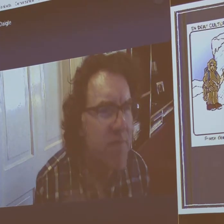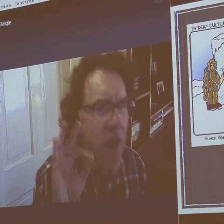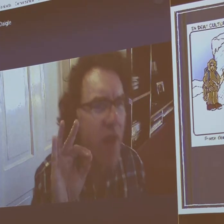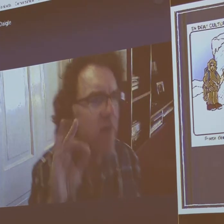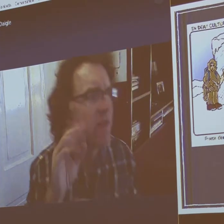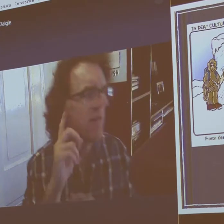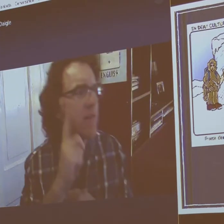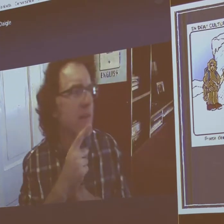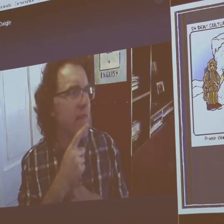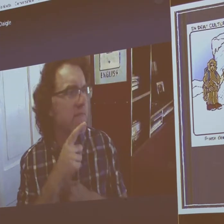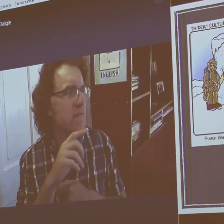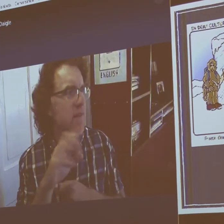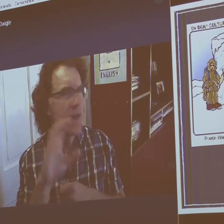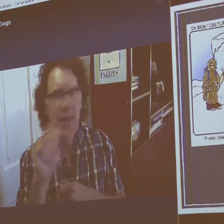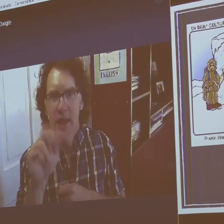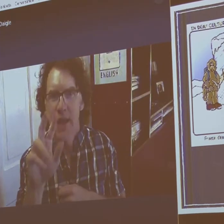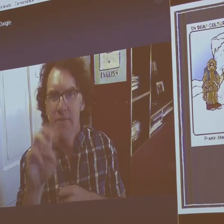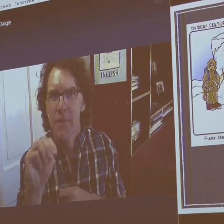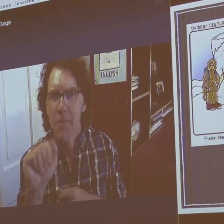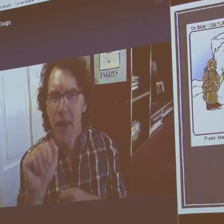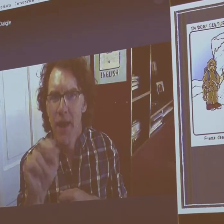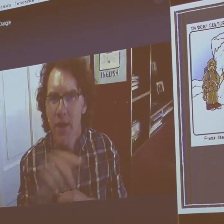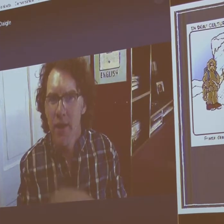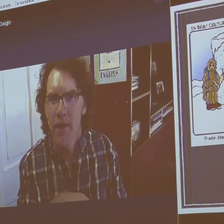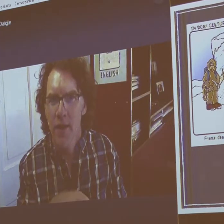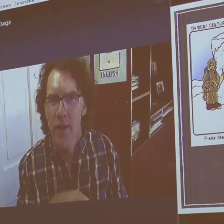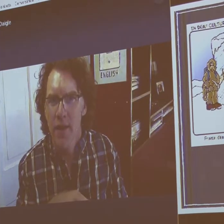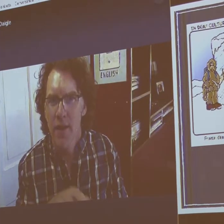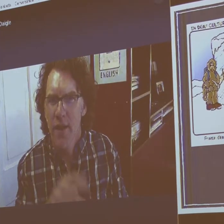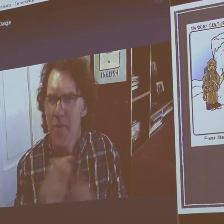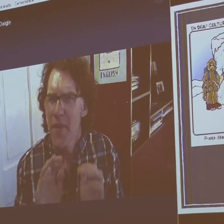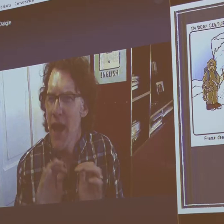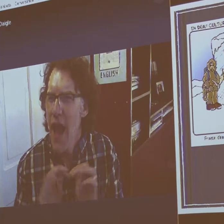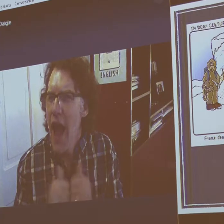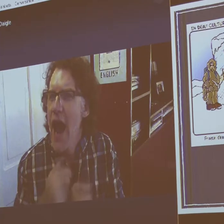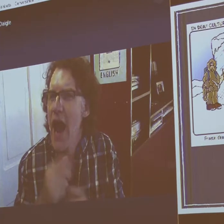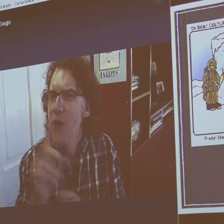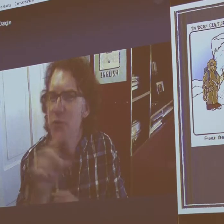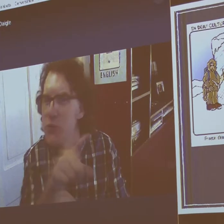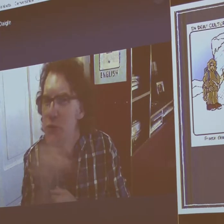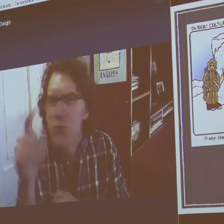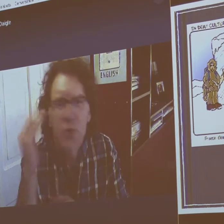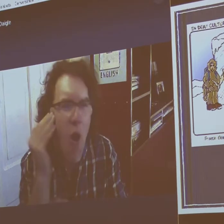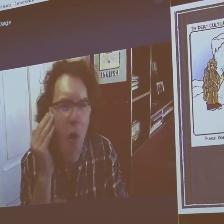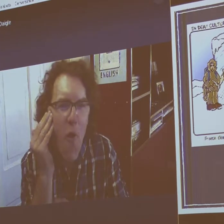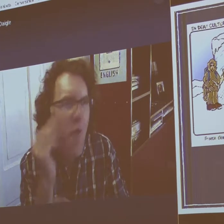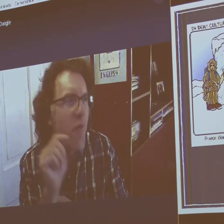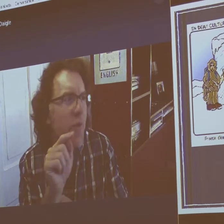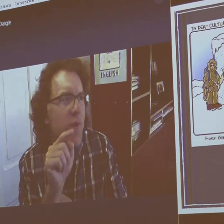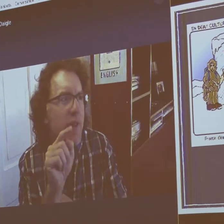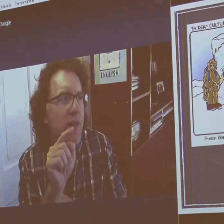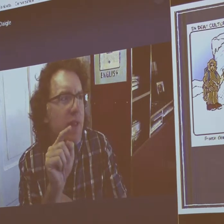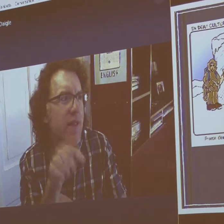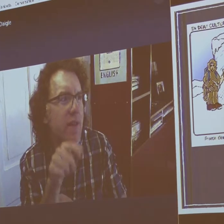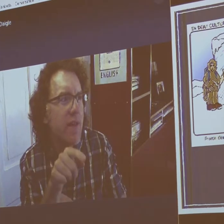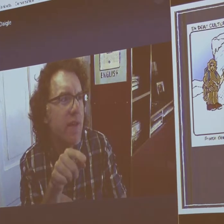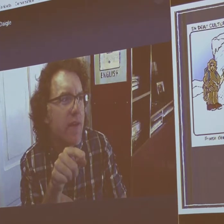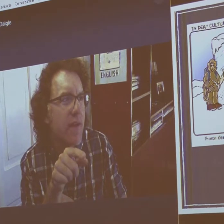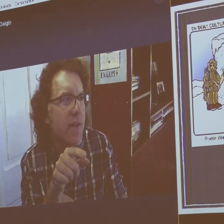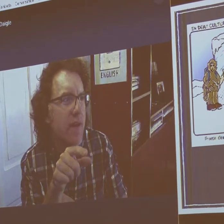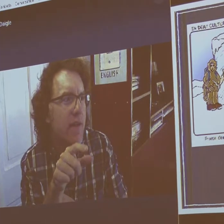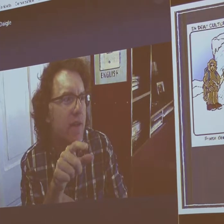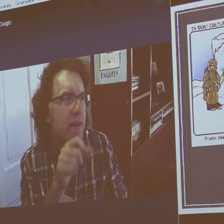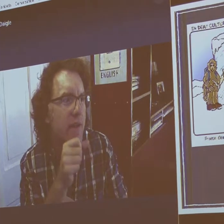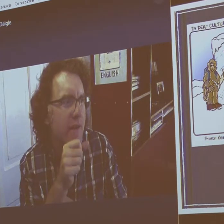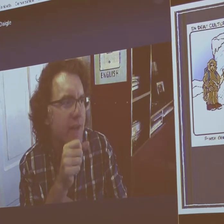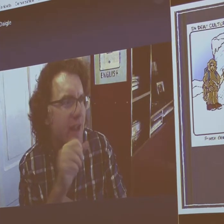The cartoon, I don't know if you guys can see it well enough, but it's a caveman that is frozen. And they say